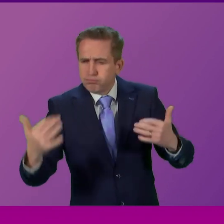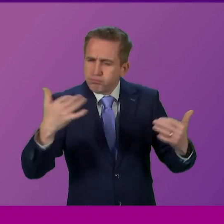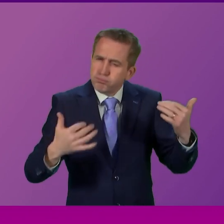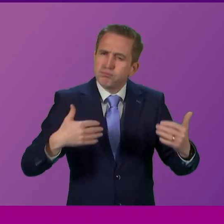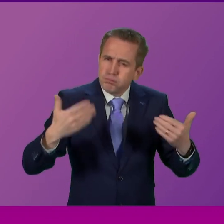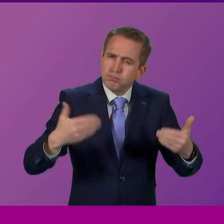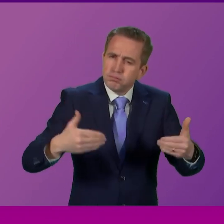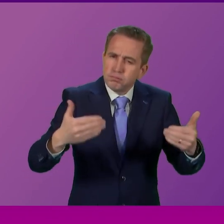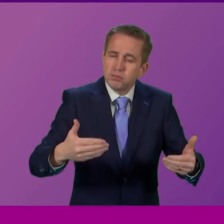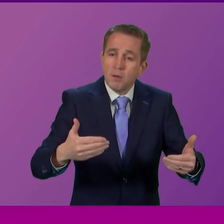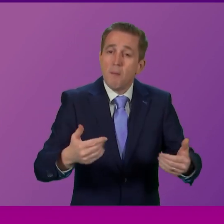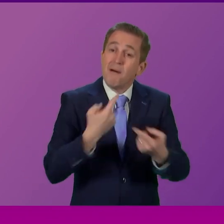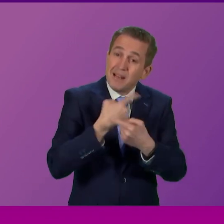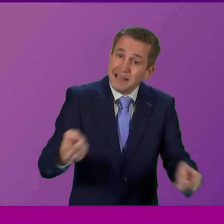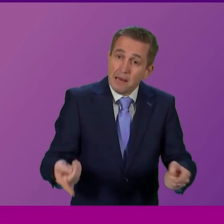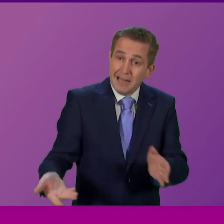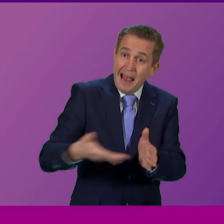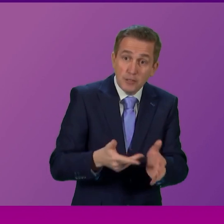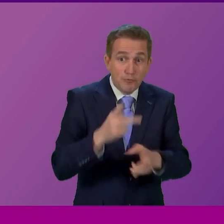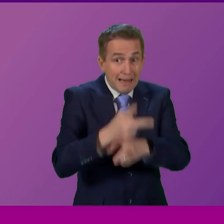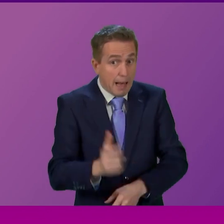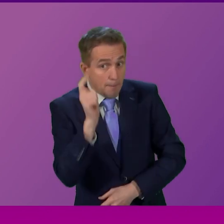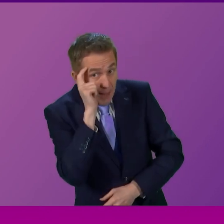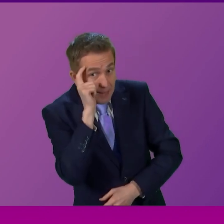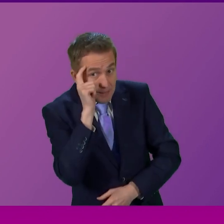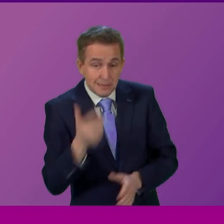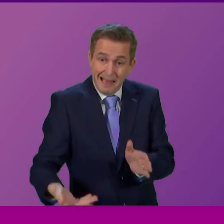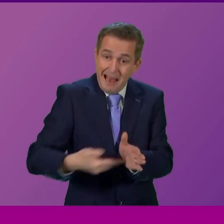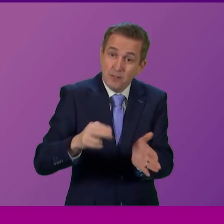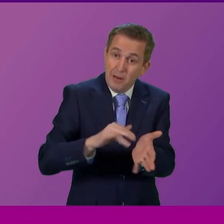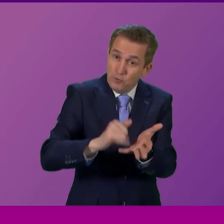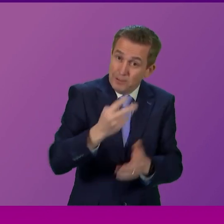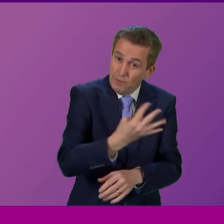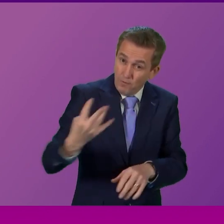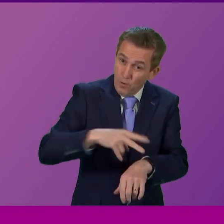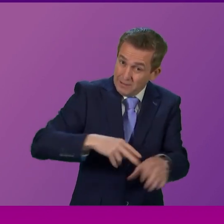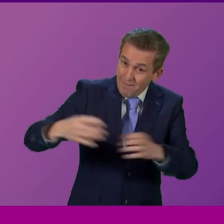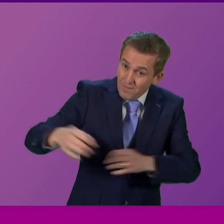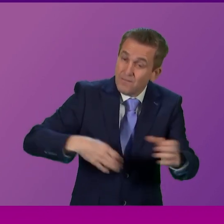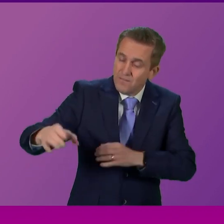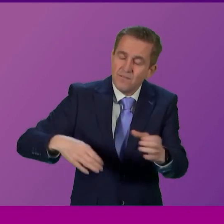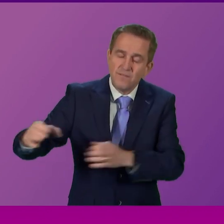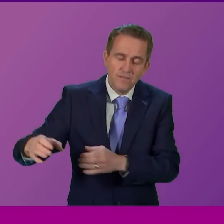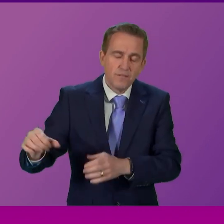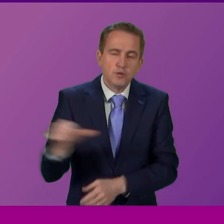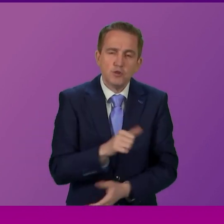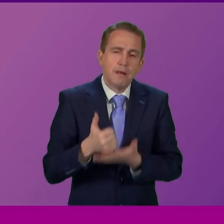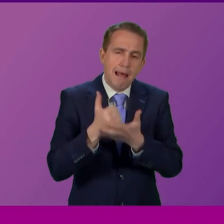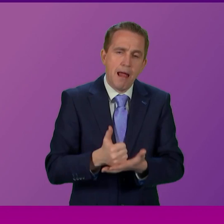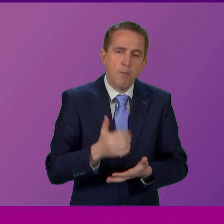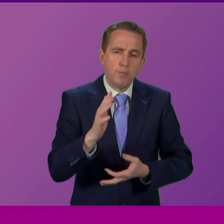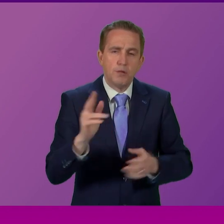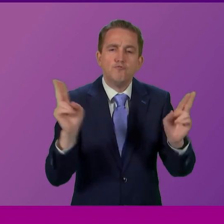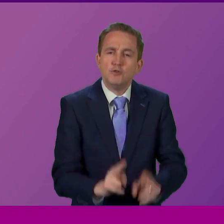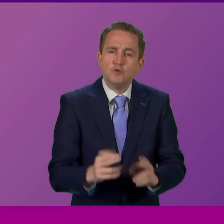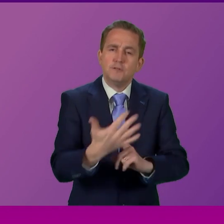of interim care beds, but also the NHS 24 additional staffing, I hope that we will see in the short term some improvement to those pressures.